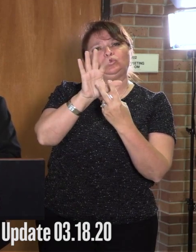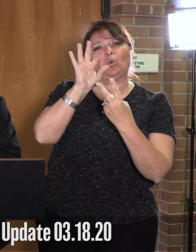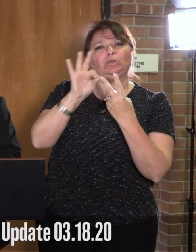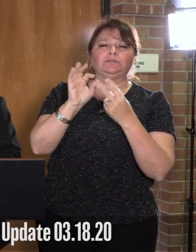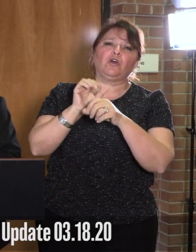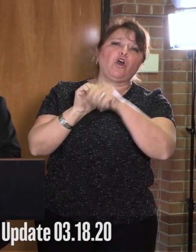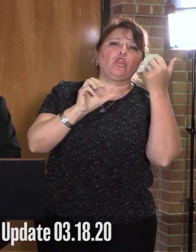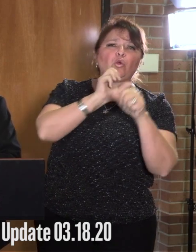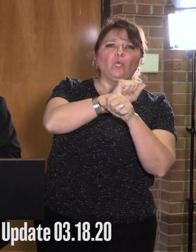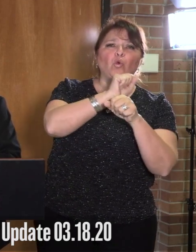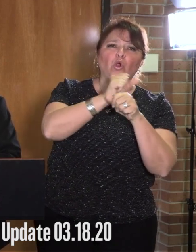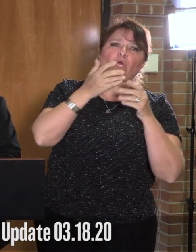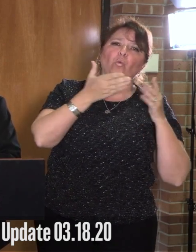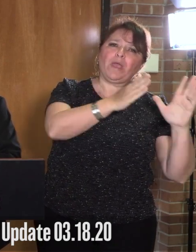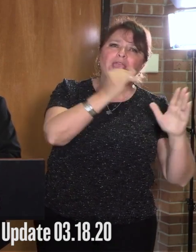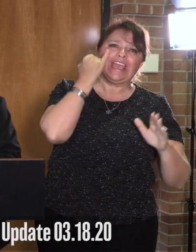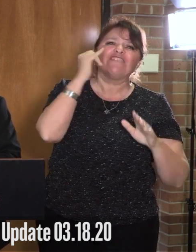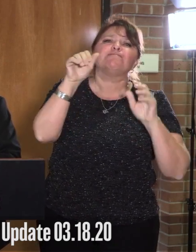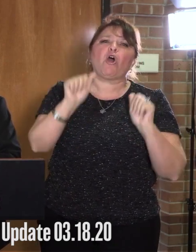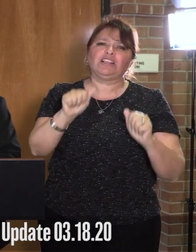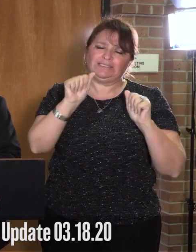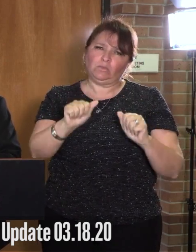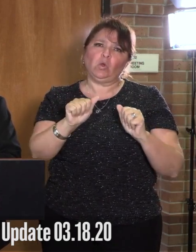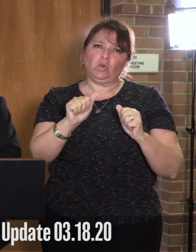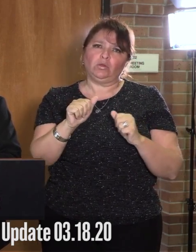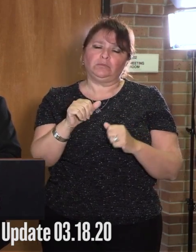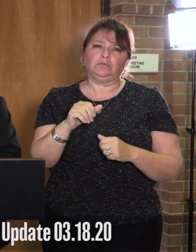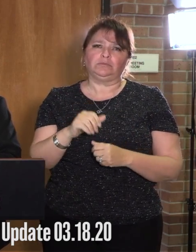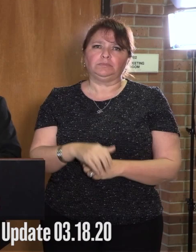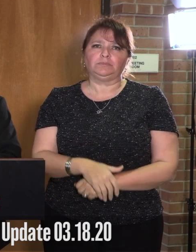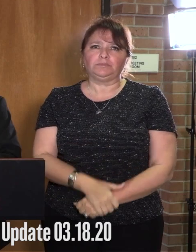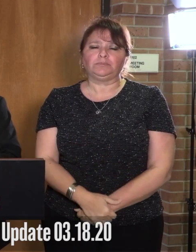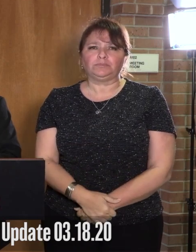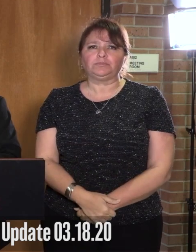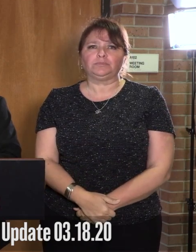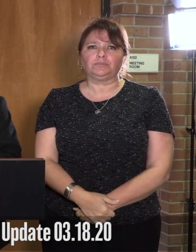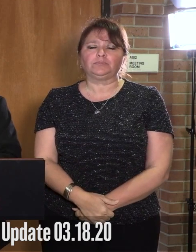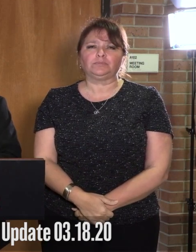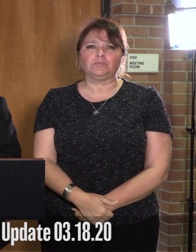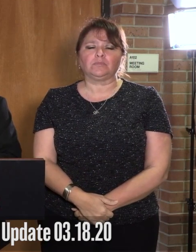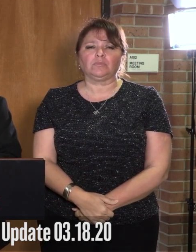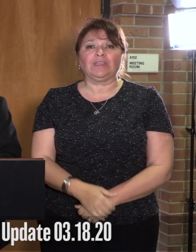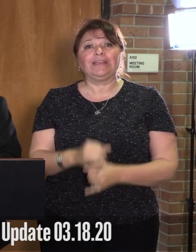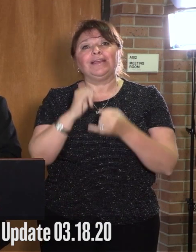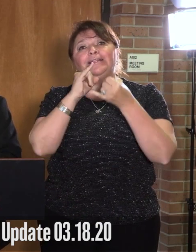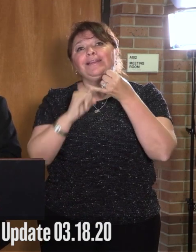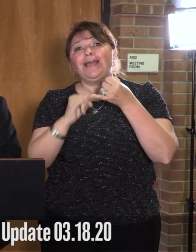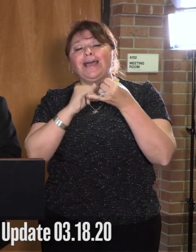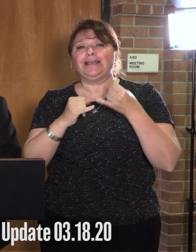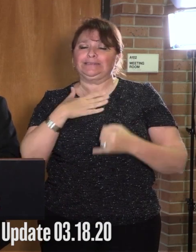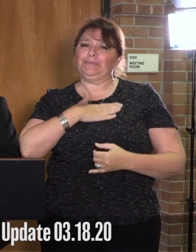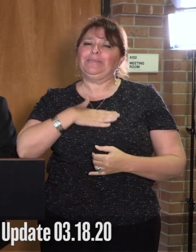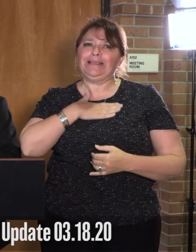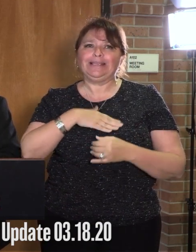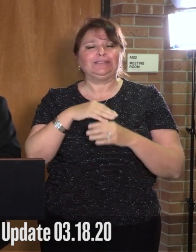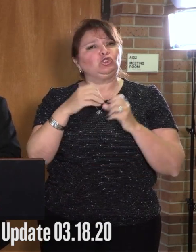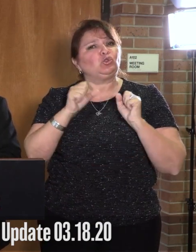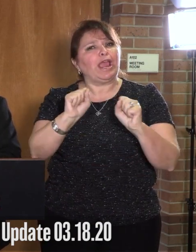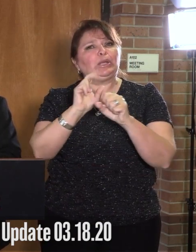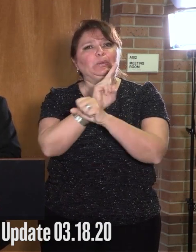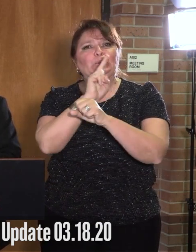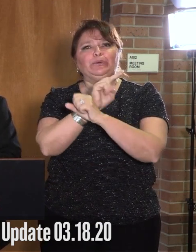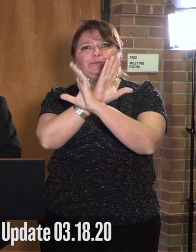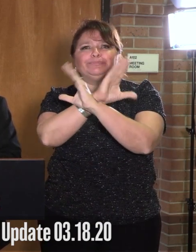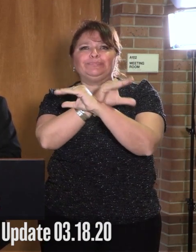possible as well. And the employers must allow alternative work options as much as possible well. Lastly, you should be leveraging telemedicine whenever